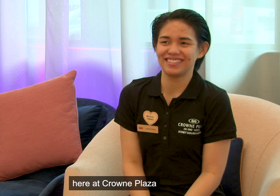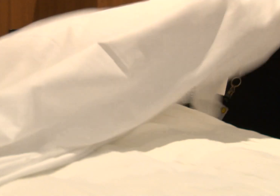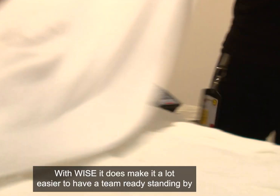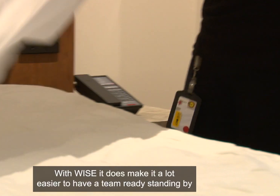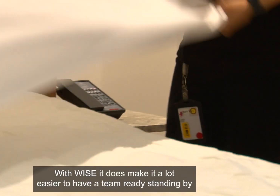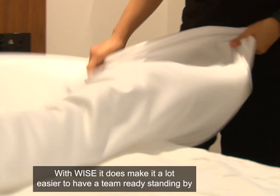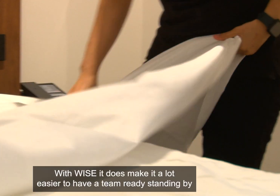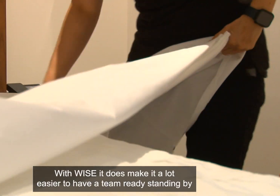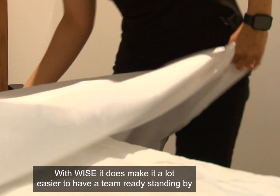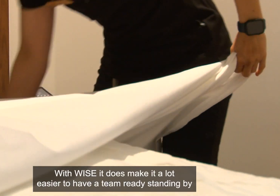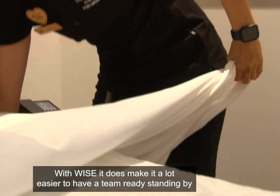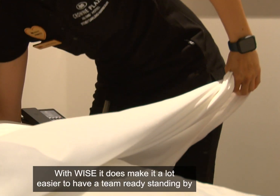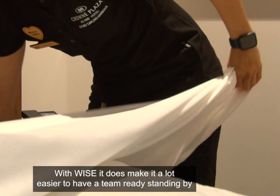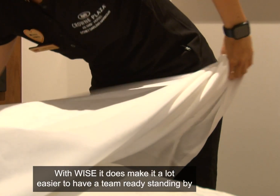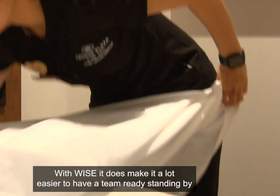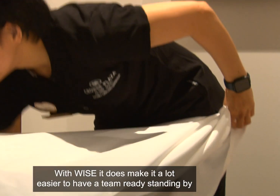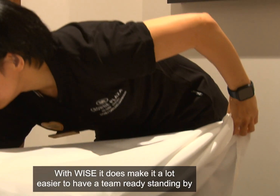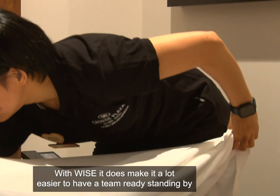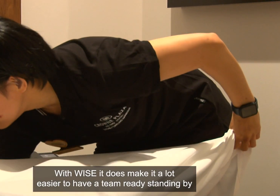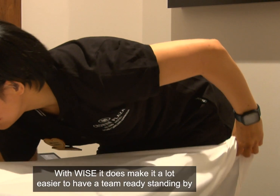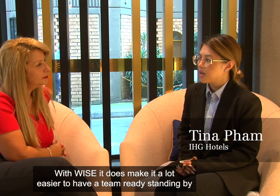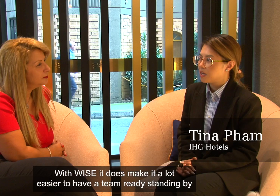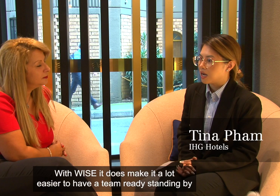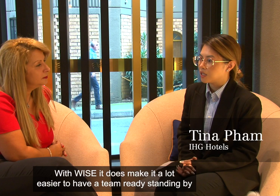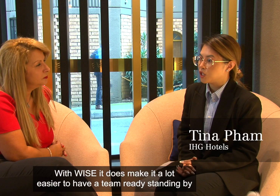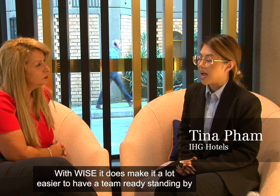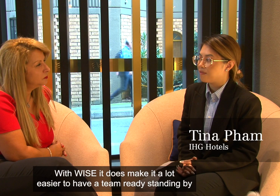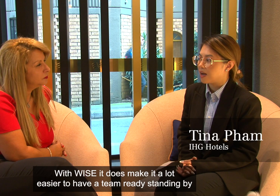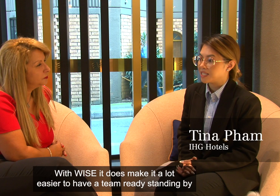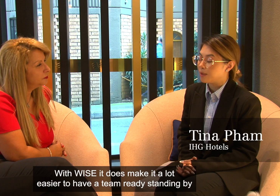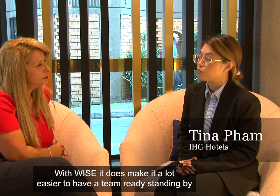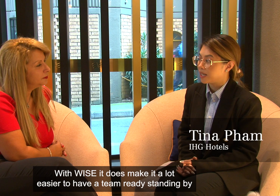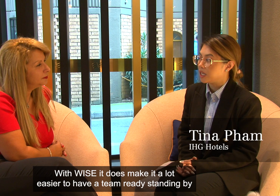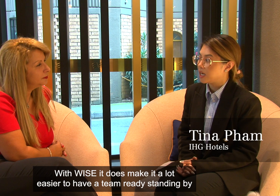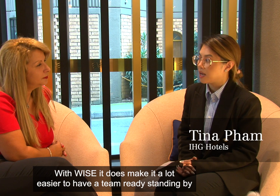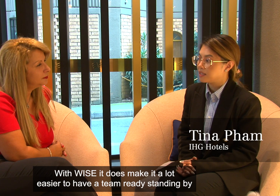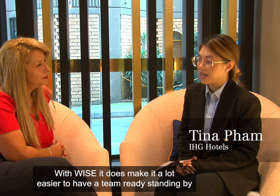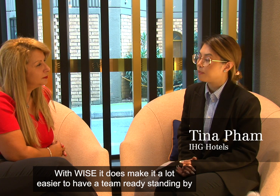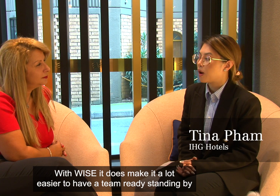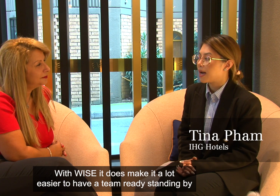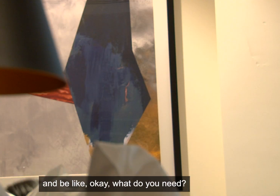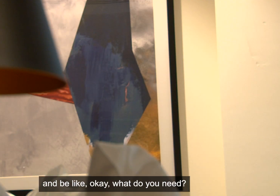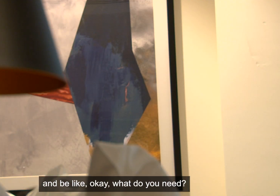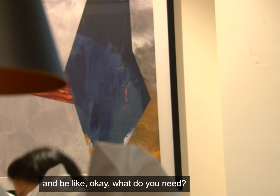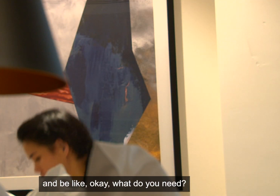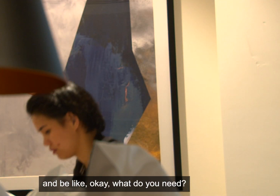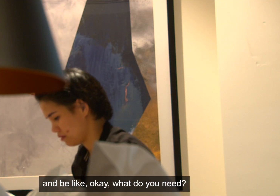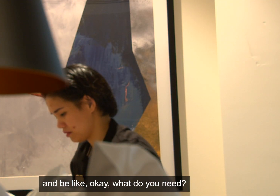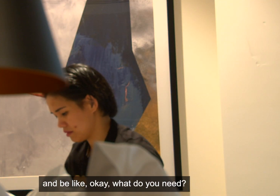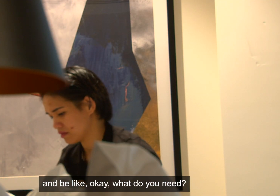With WISE, it does make it a lot easier to have a team ready, standing by and be like, okay, what